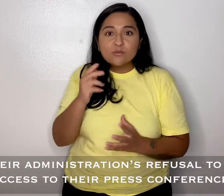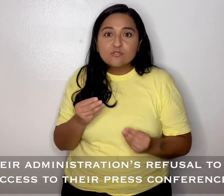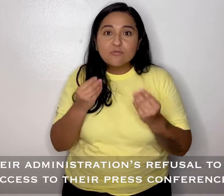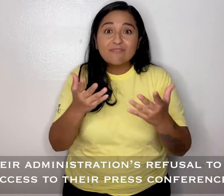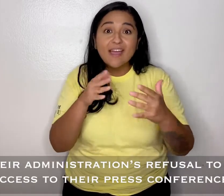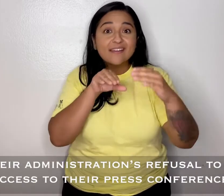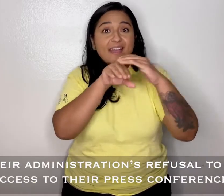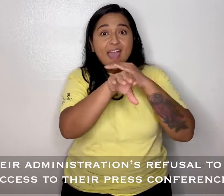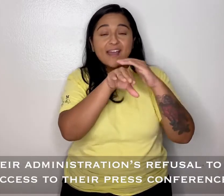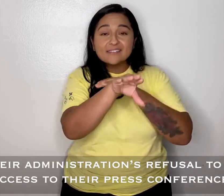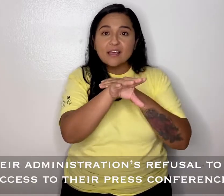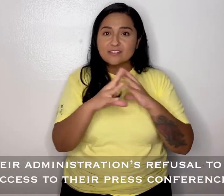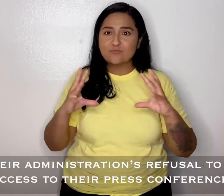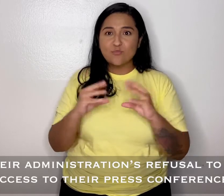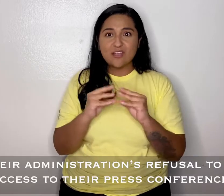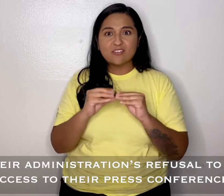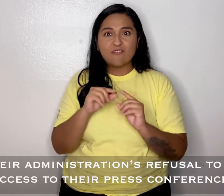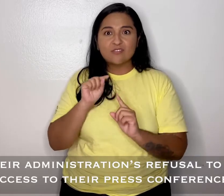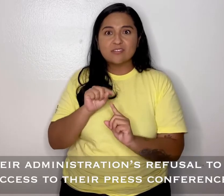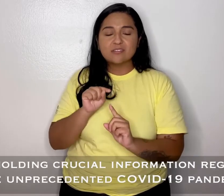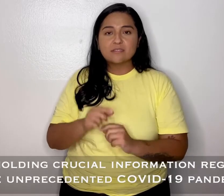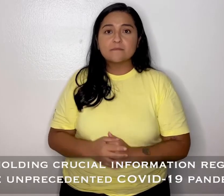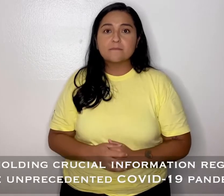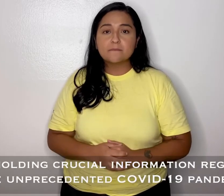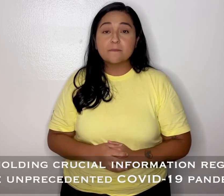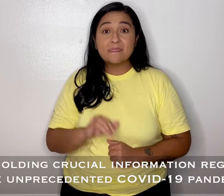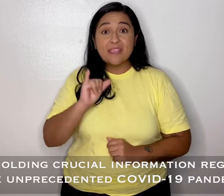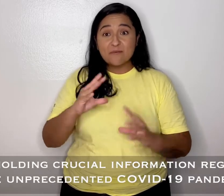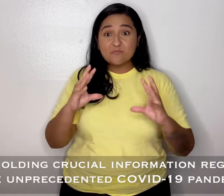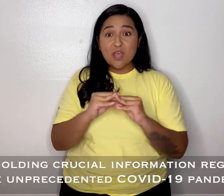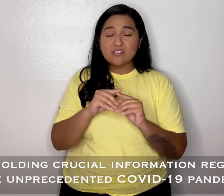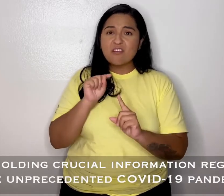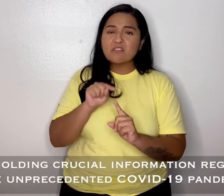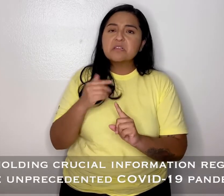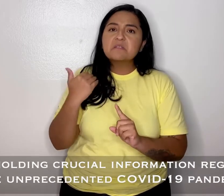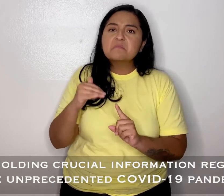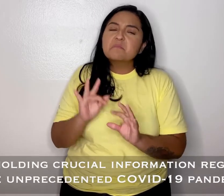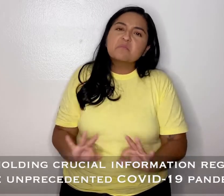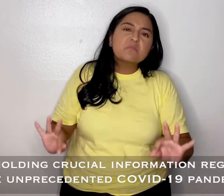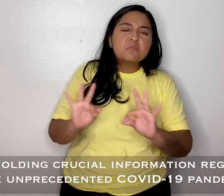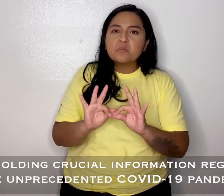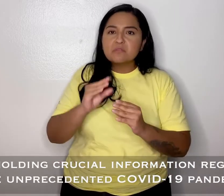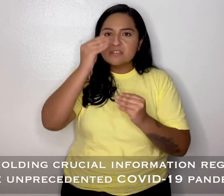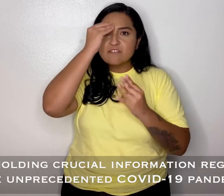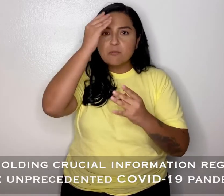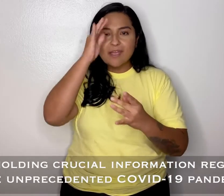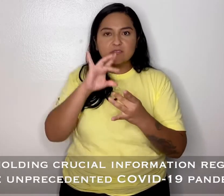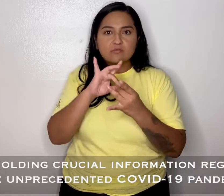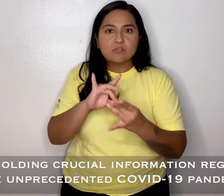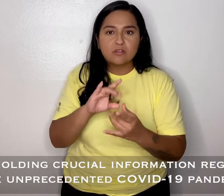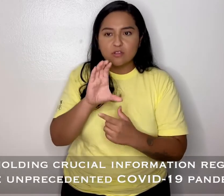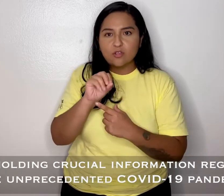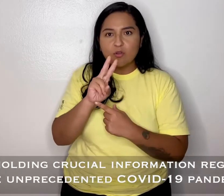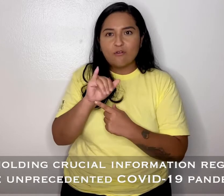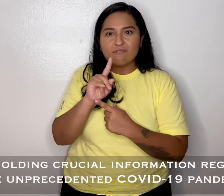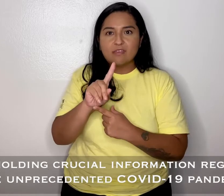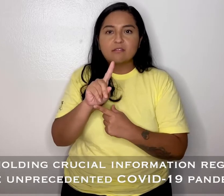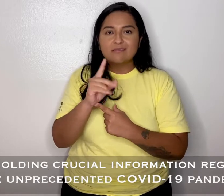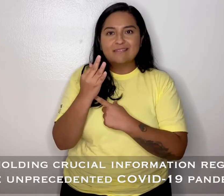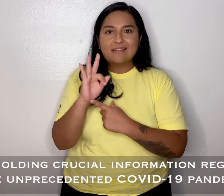White House and their administration's refusal to provide access to their press conferences, withholding crucial information regarding the unprecedented